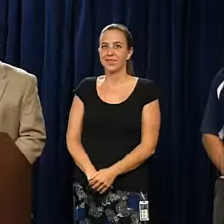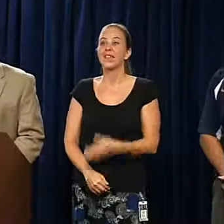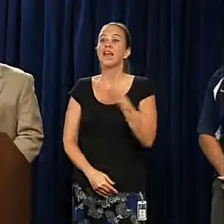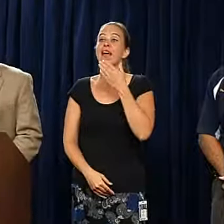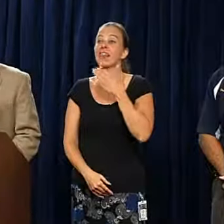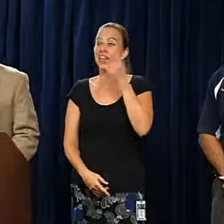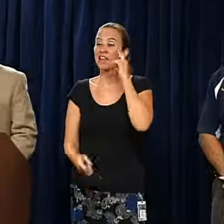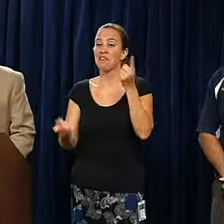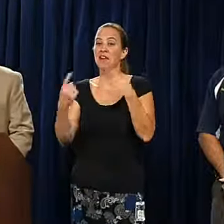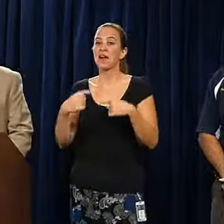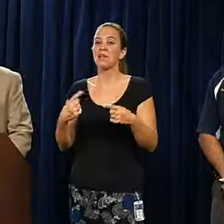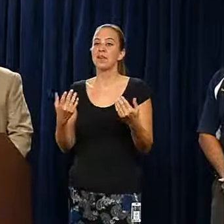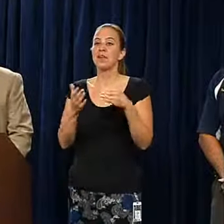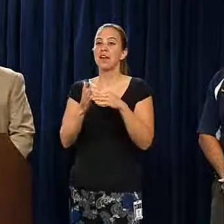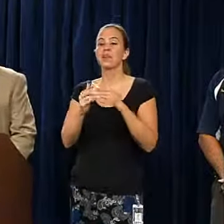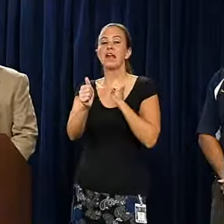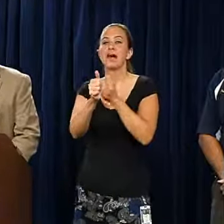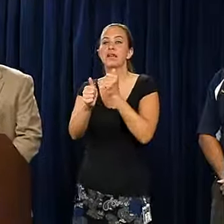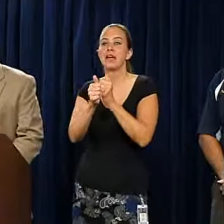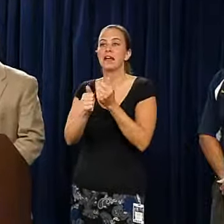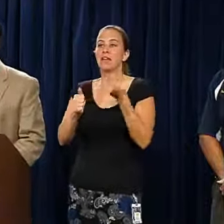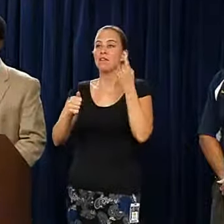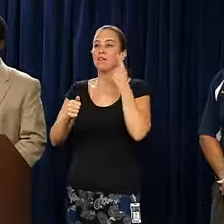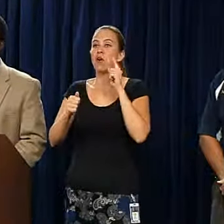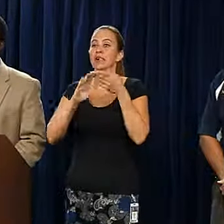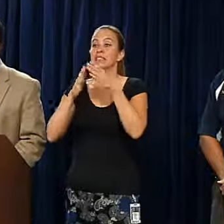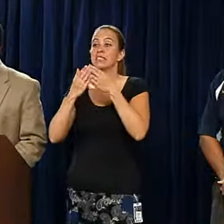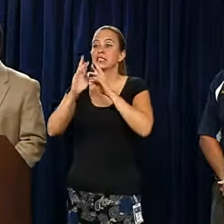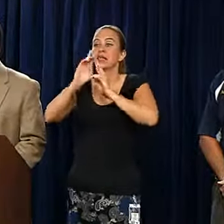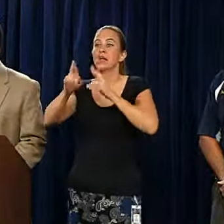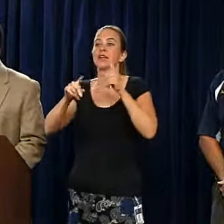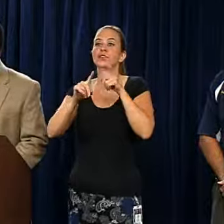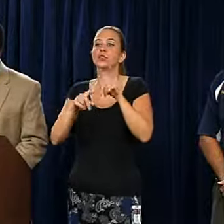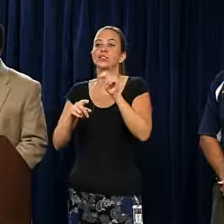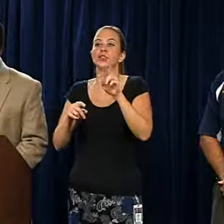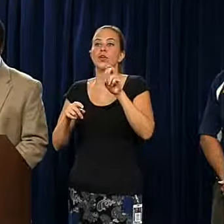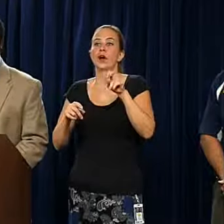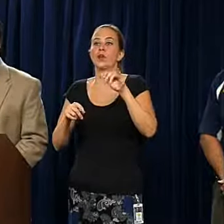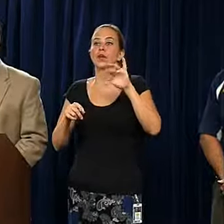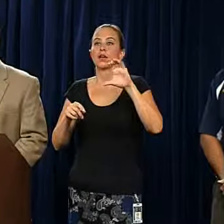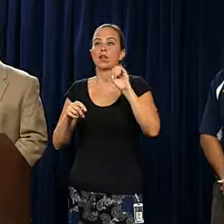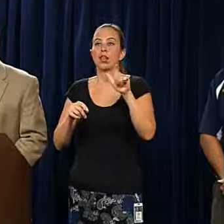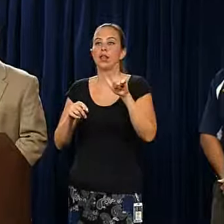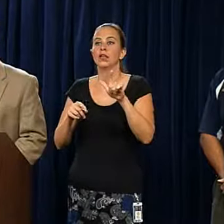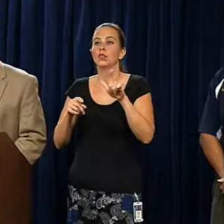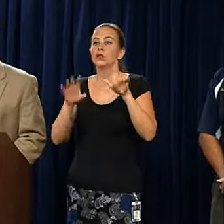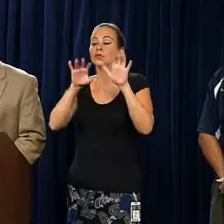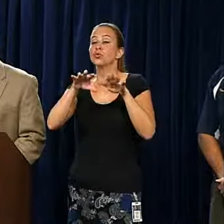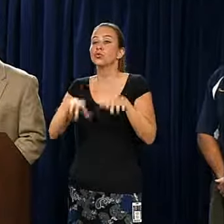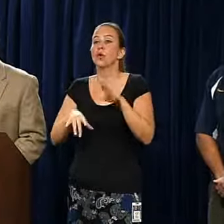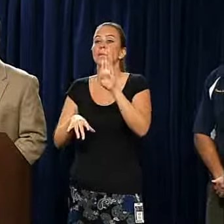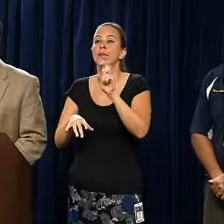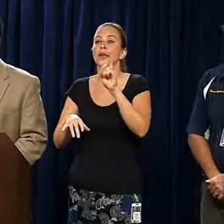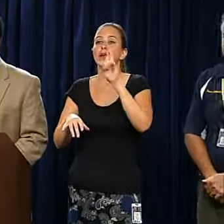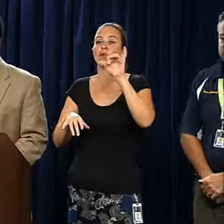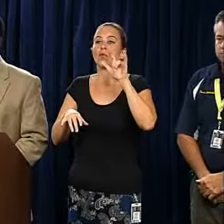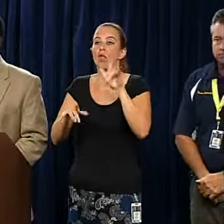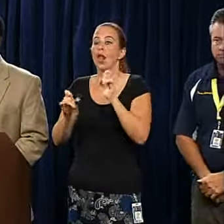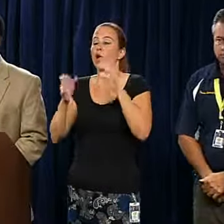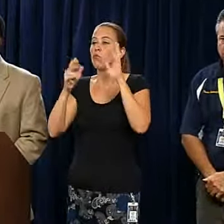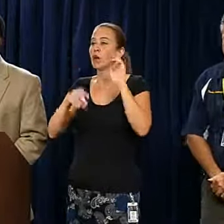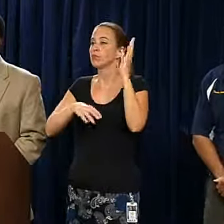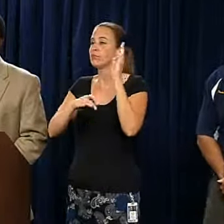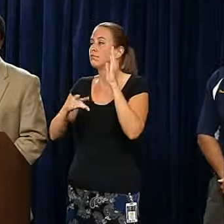Thank you for being here as we update you on the city's response to Tropical Depression Bureau. I'd like to acknowledge my Fire Chief